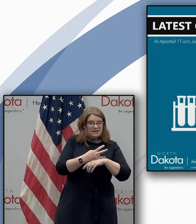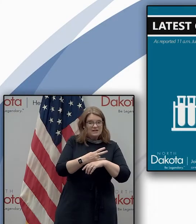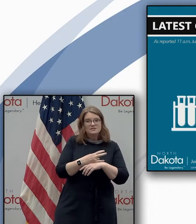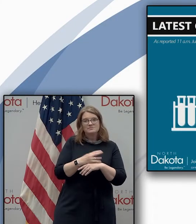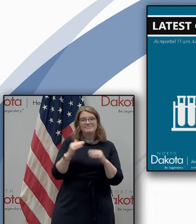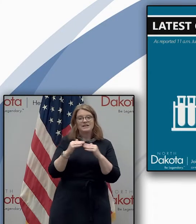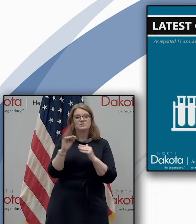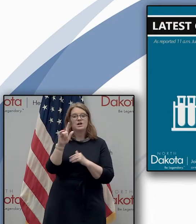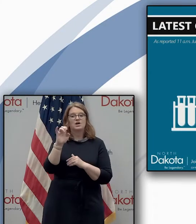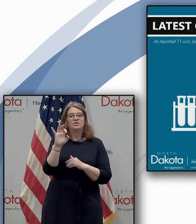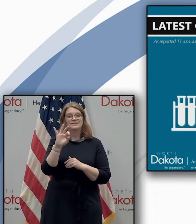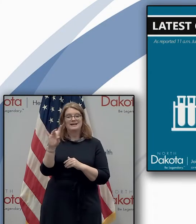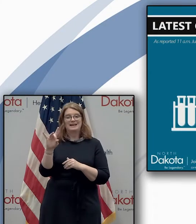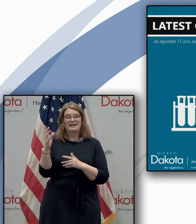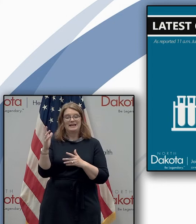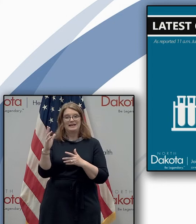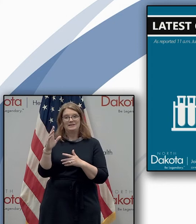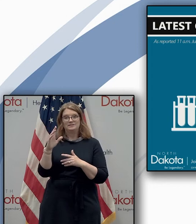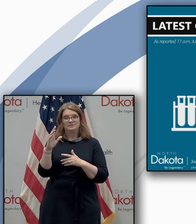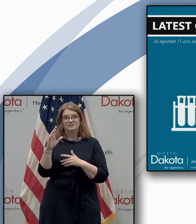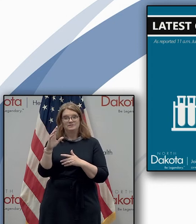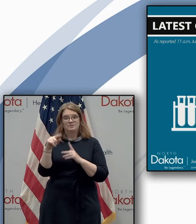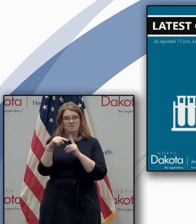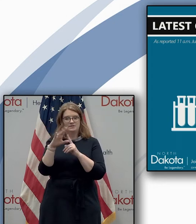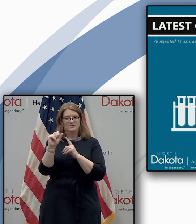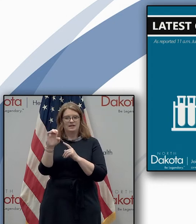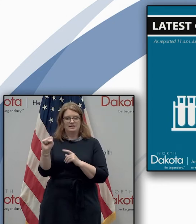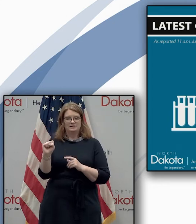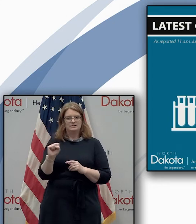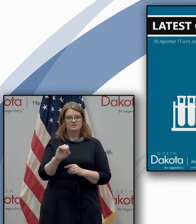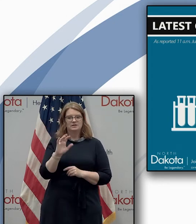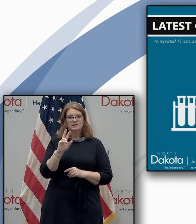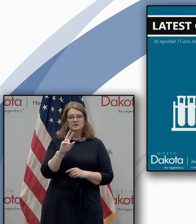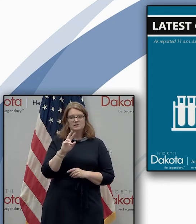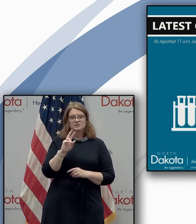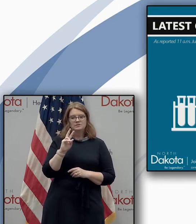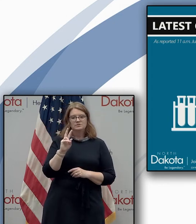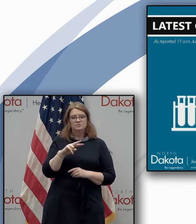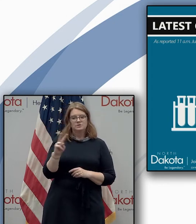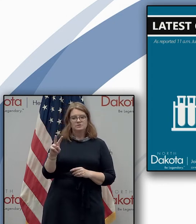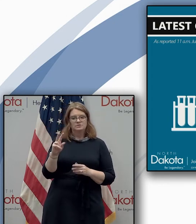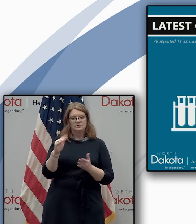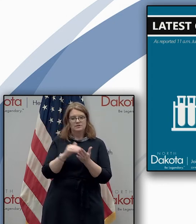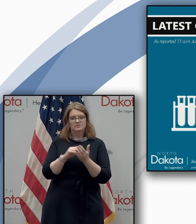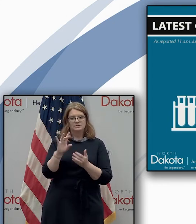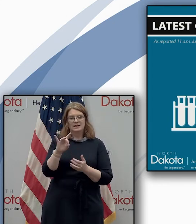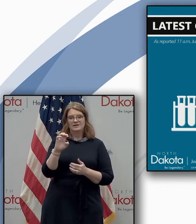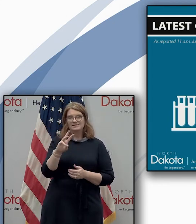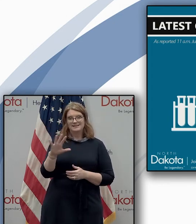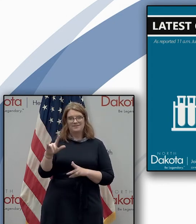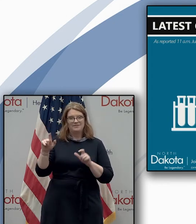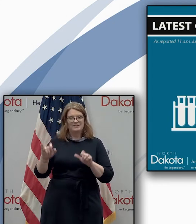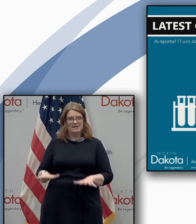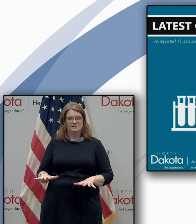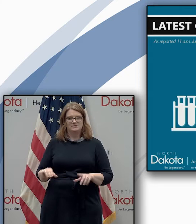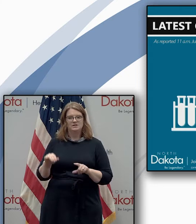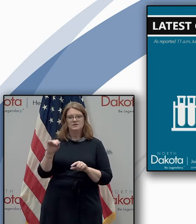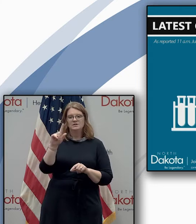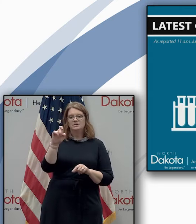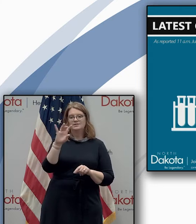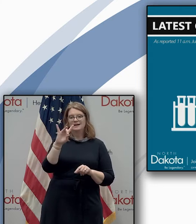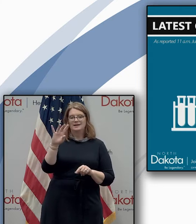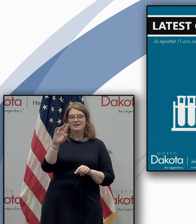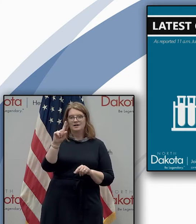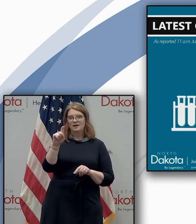but it was out of 22,865 tests that were conducted and that is a record